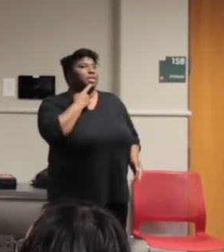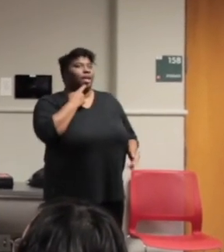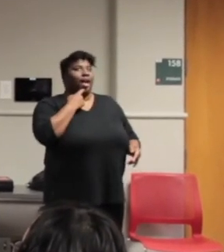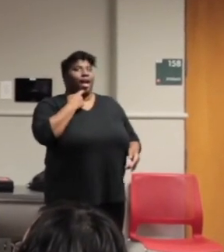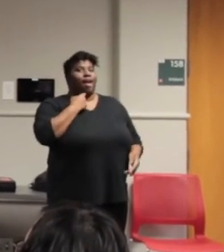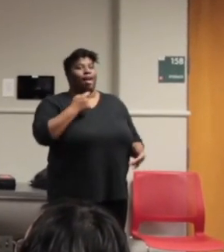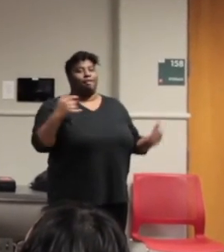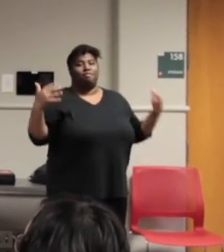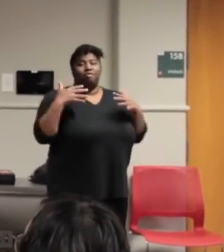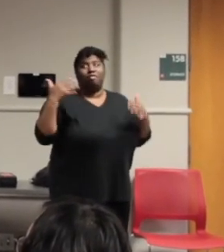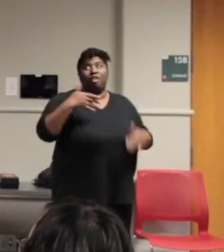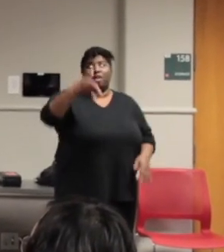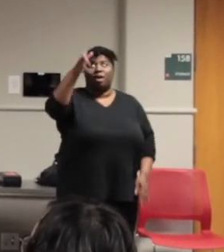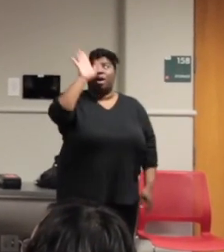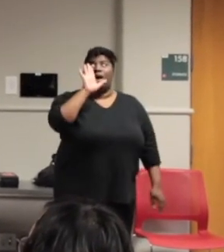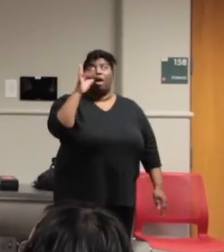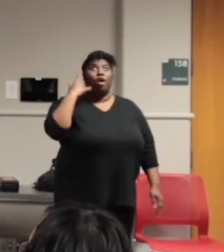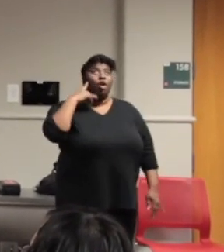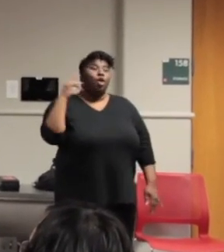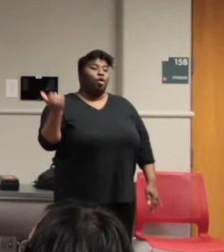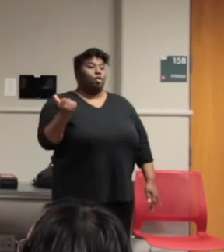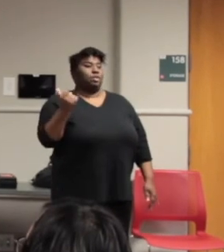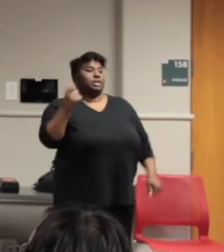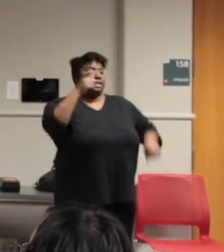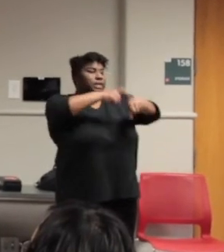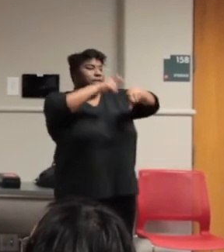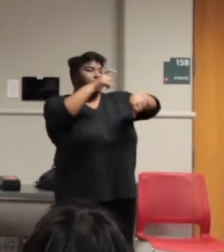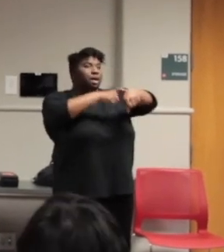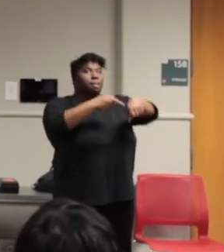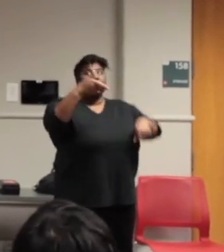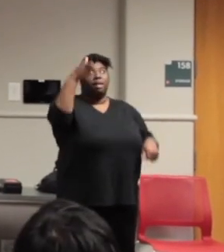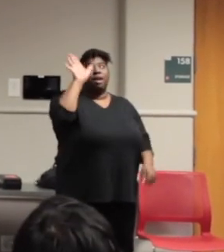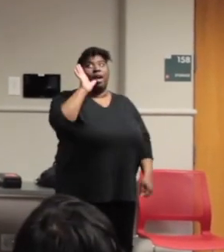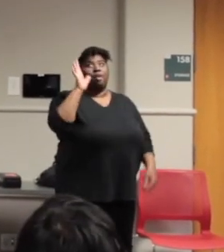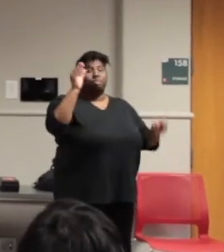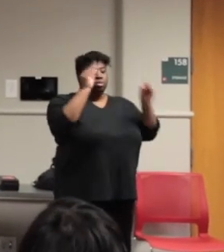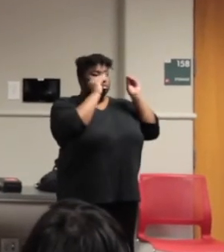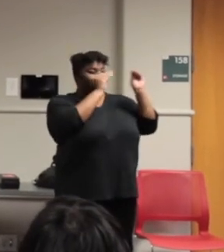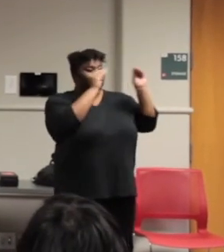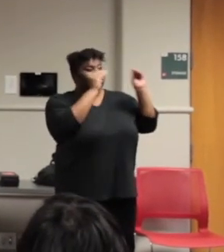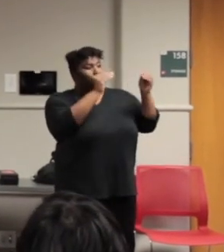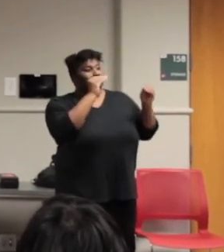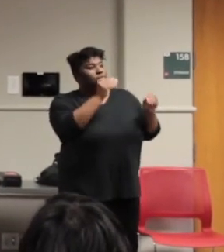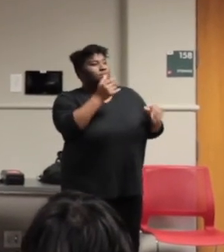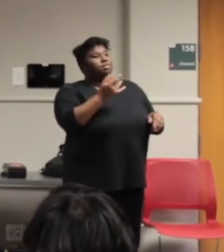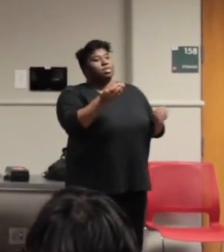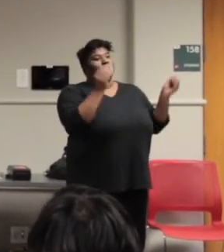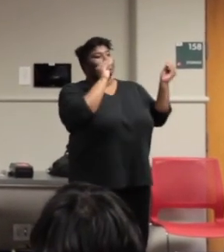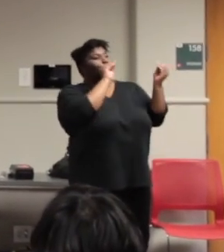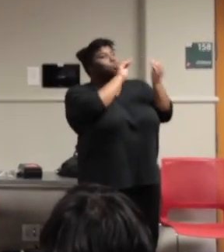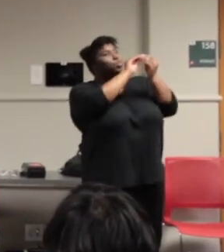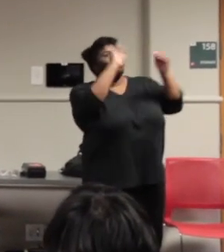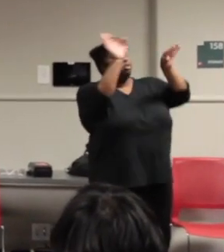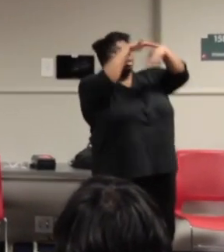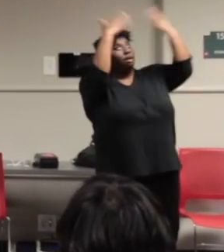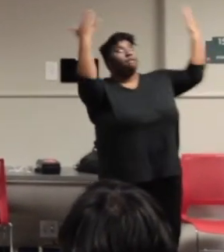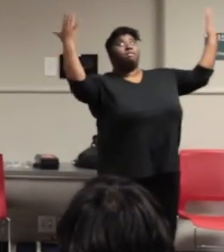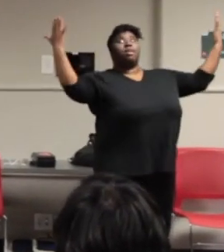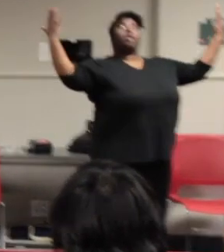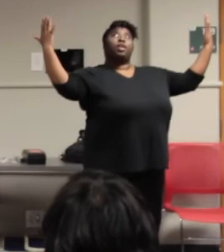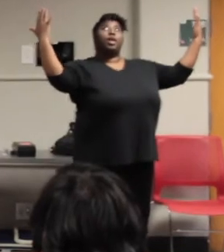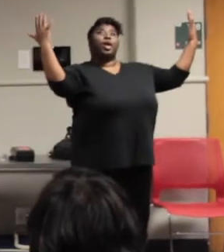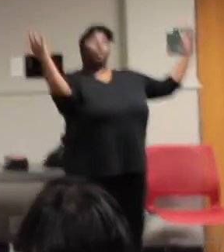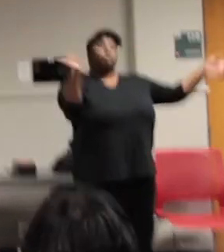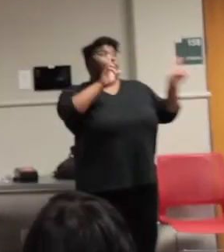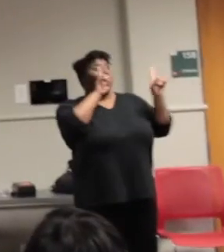Oh, because gold kisses time. But God will teach you to kiss heaven. And in 2020, we are going into space on our way to